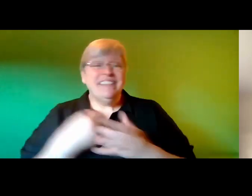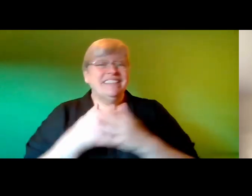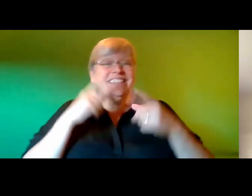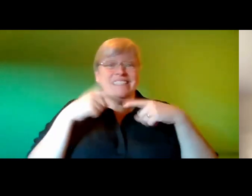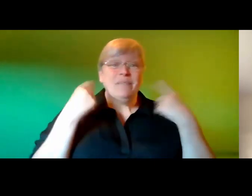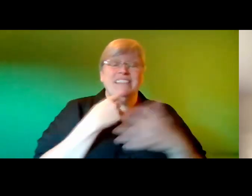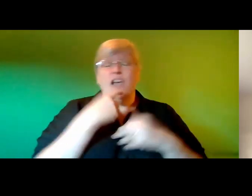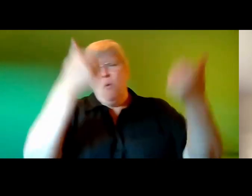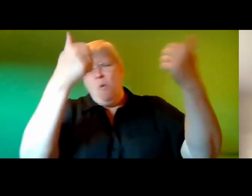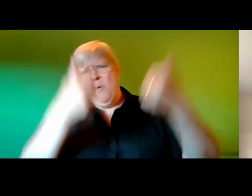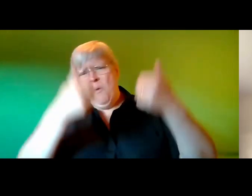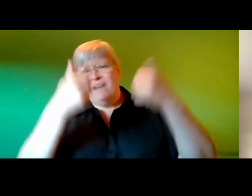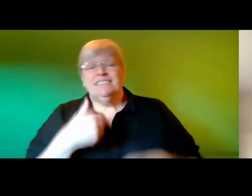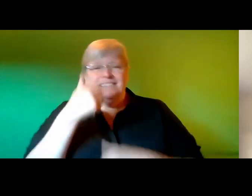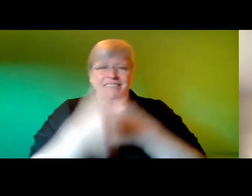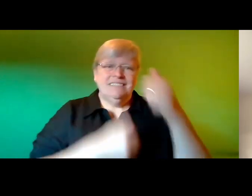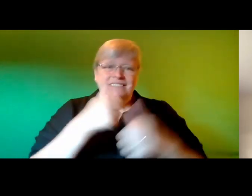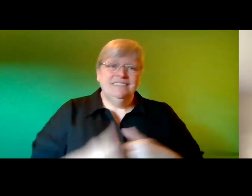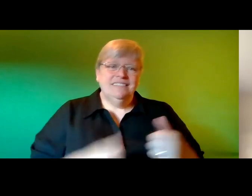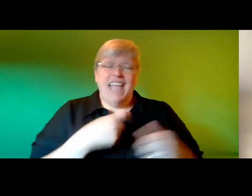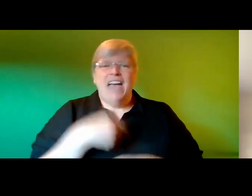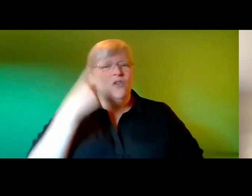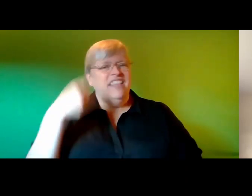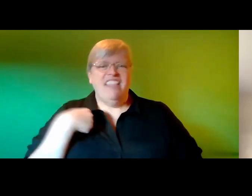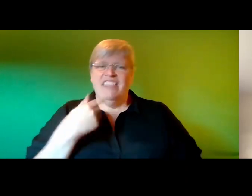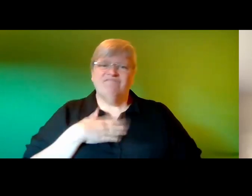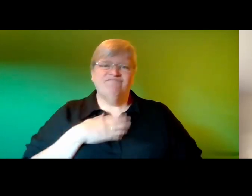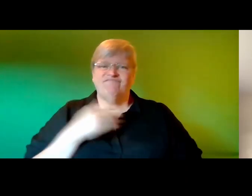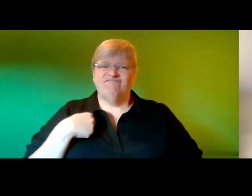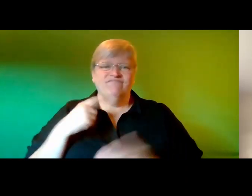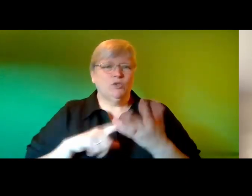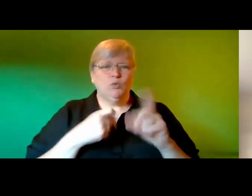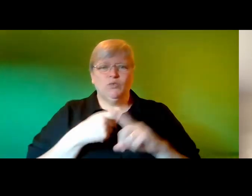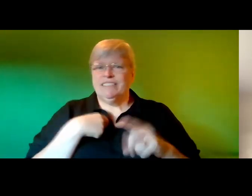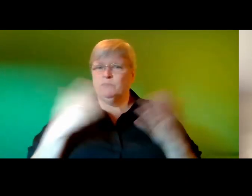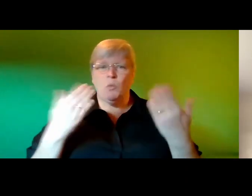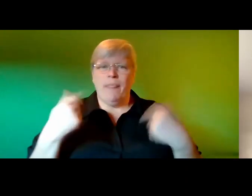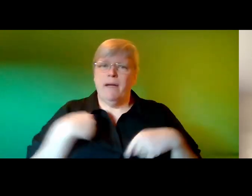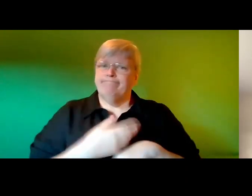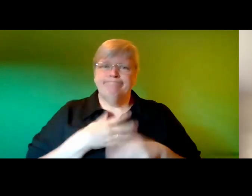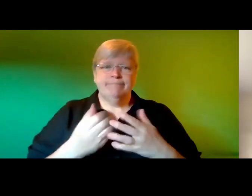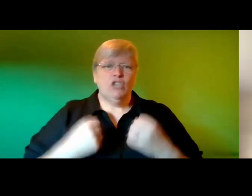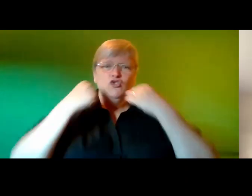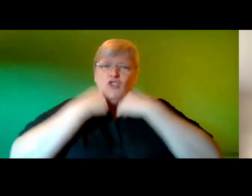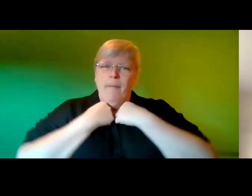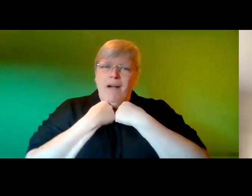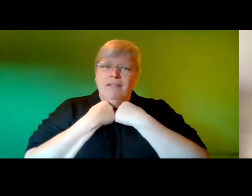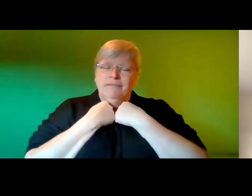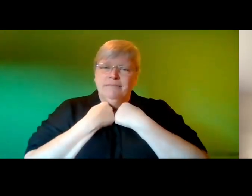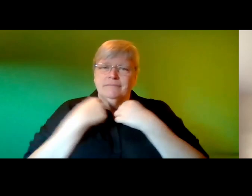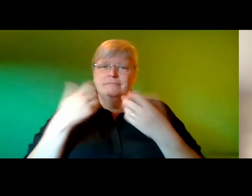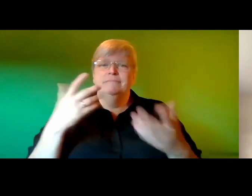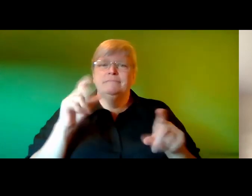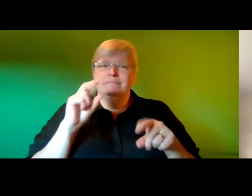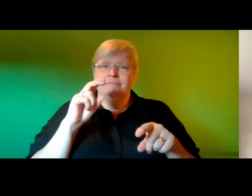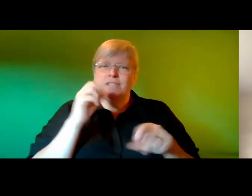i also don't think that then daddy like the weather here because they wear so many jumpers when we go out my dad puts his hat down so